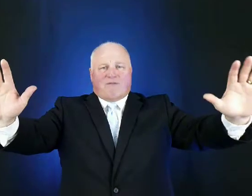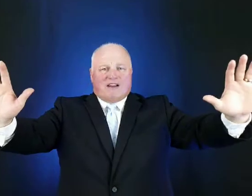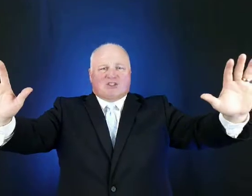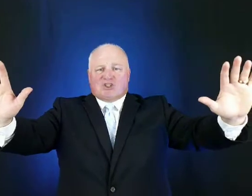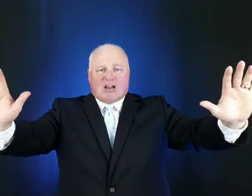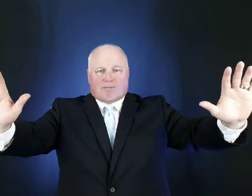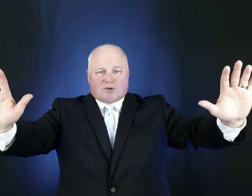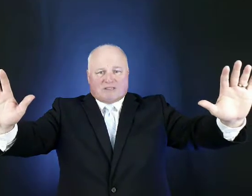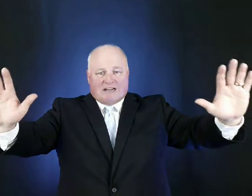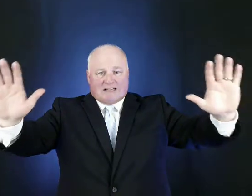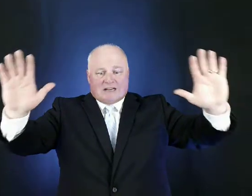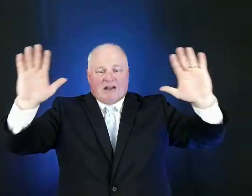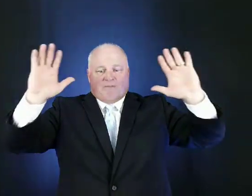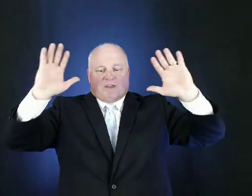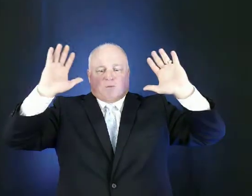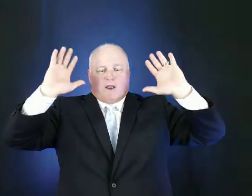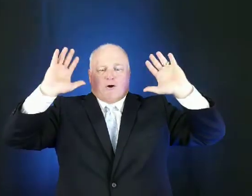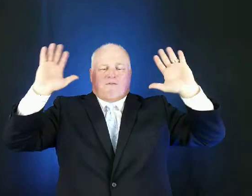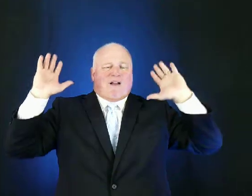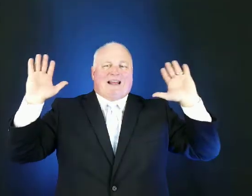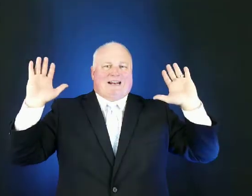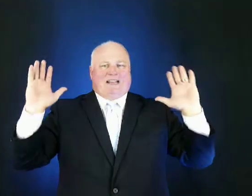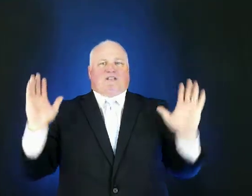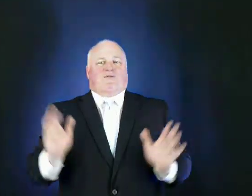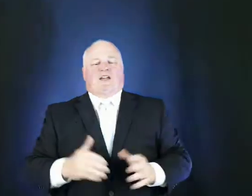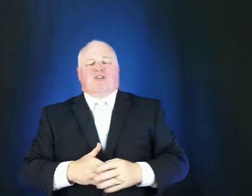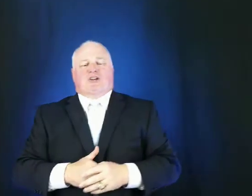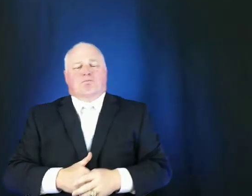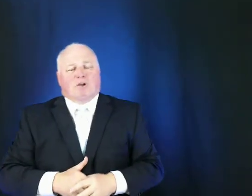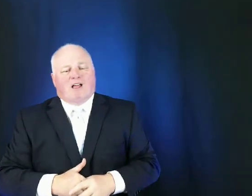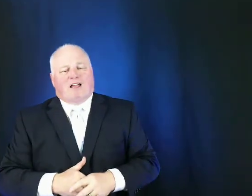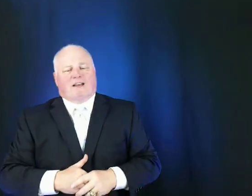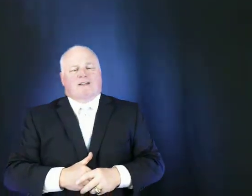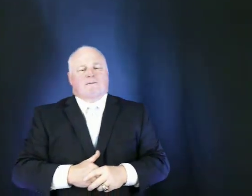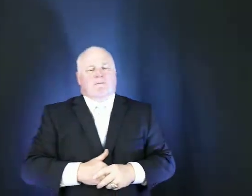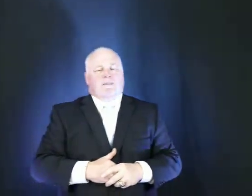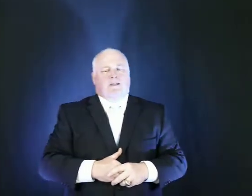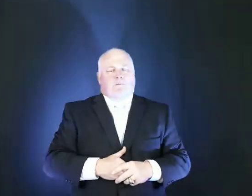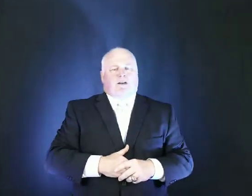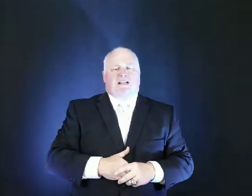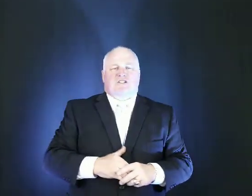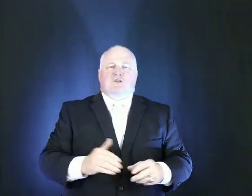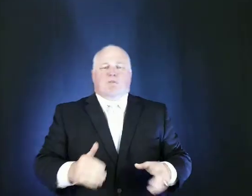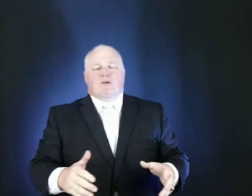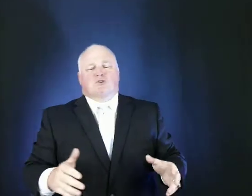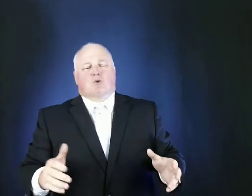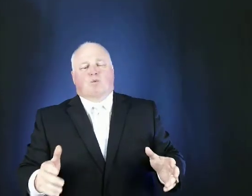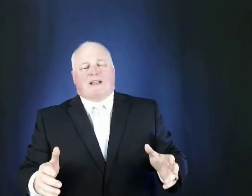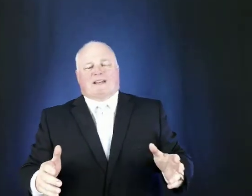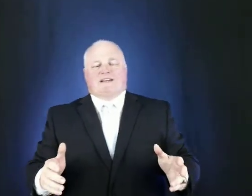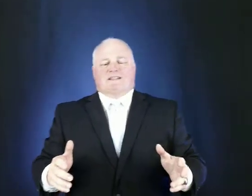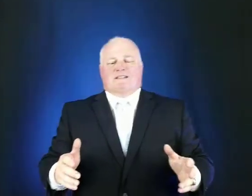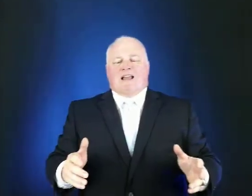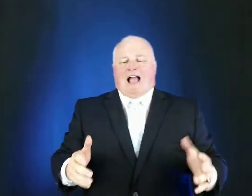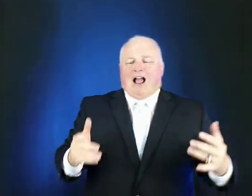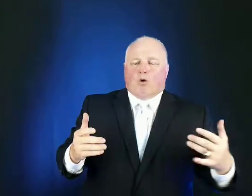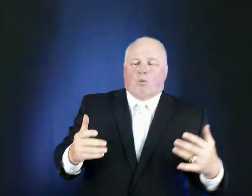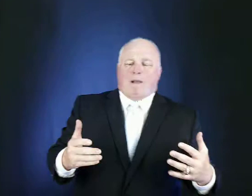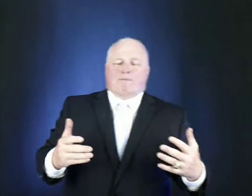ephesians chapter 6 that we aren't fighting against flesh and blood but against spiritual wickedness our weapons